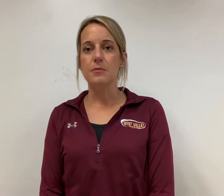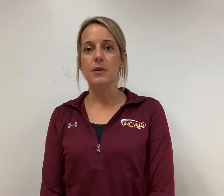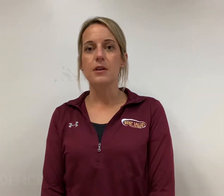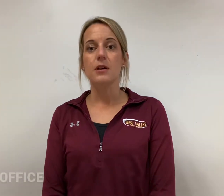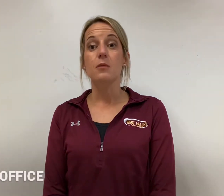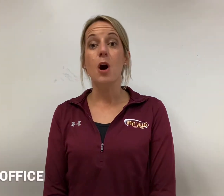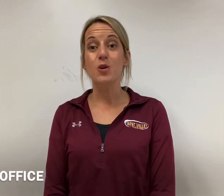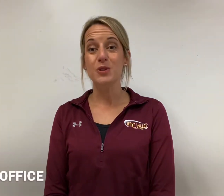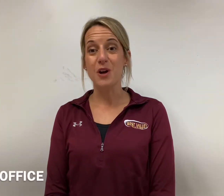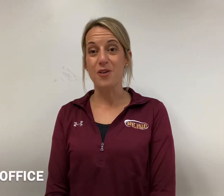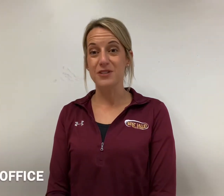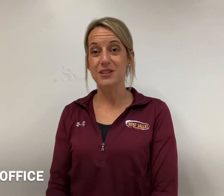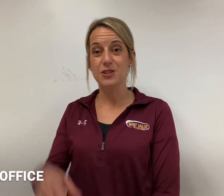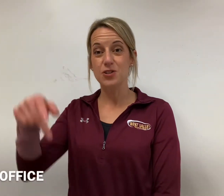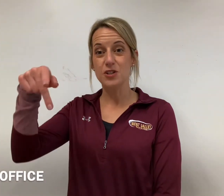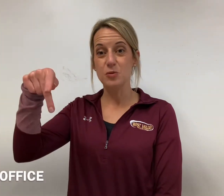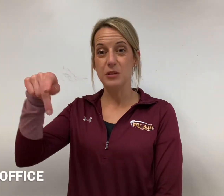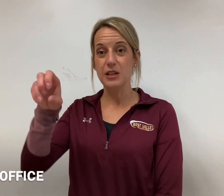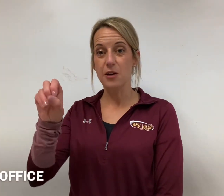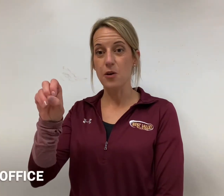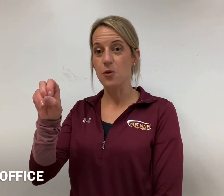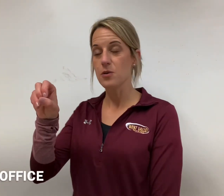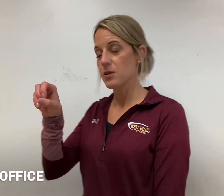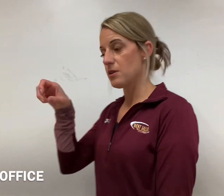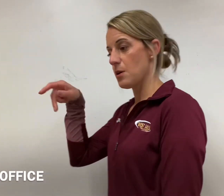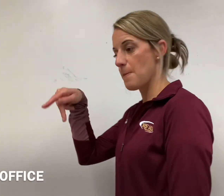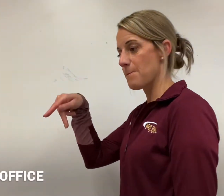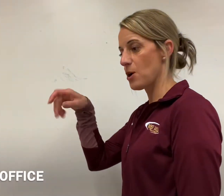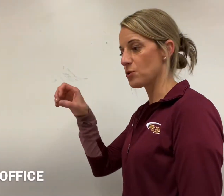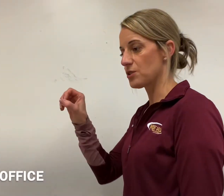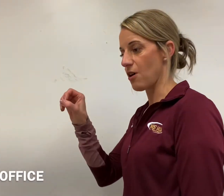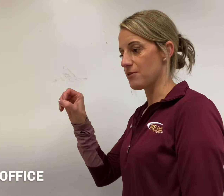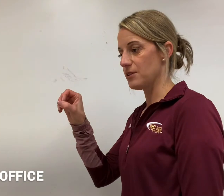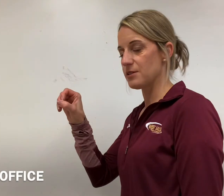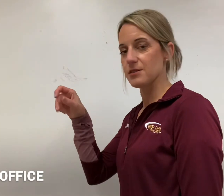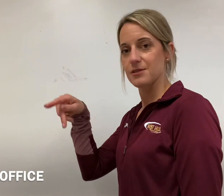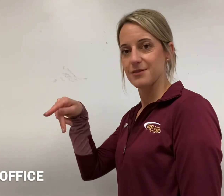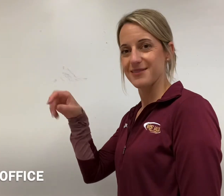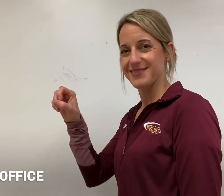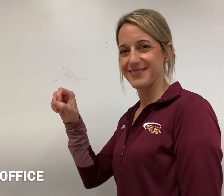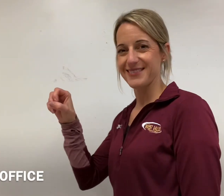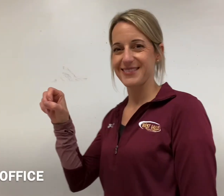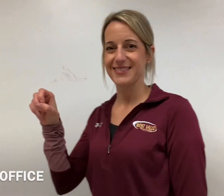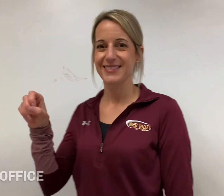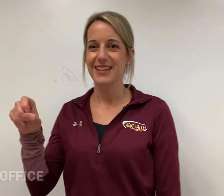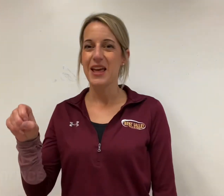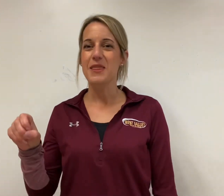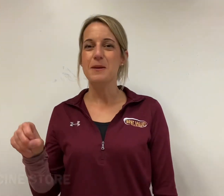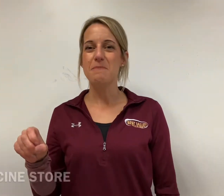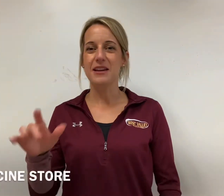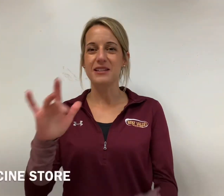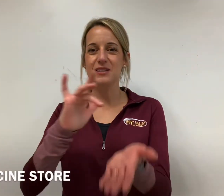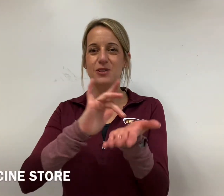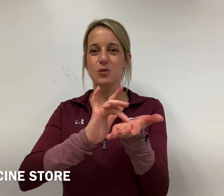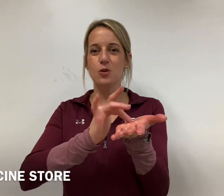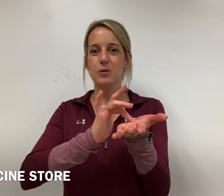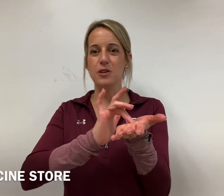post office is just P O post office the medicine store we know